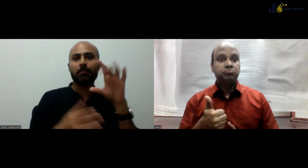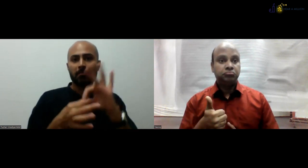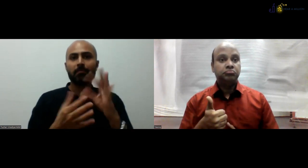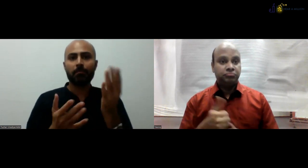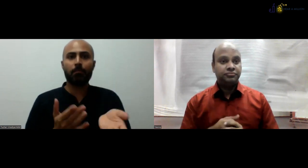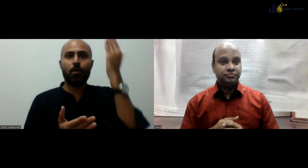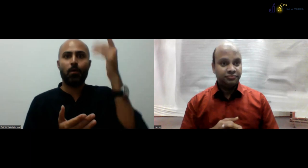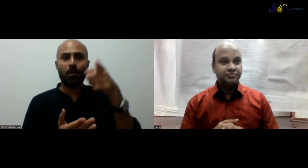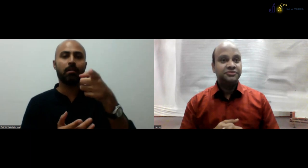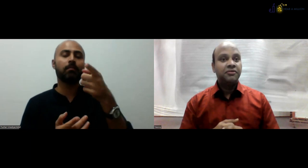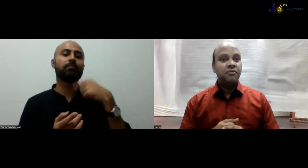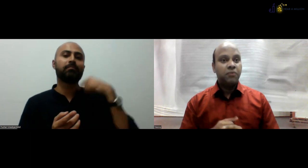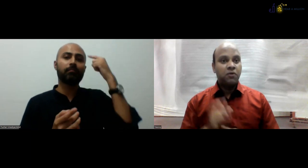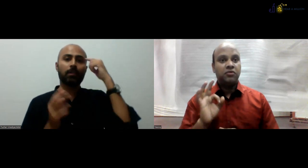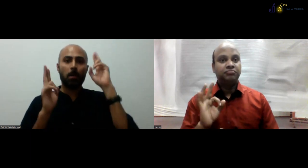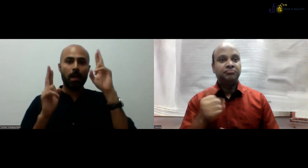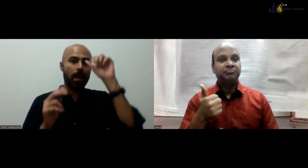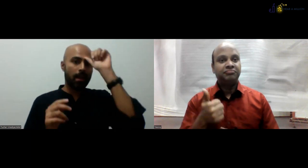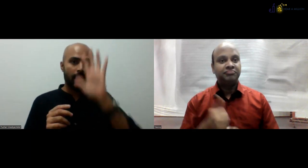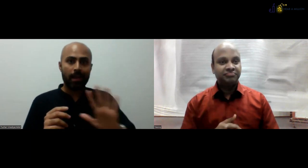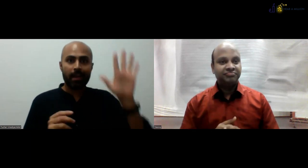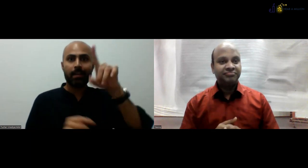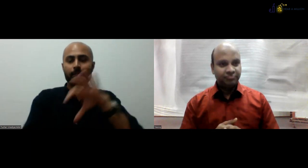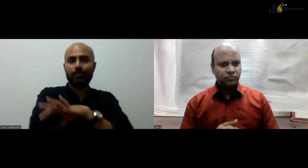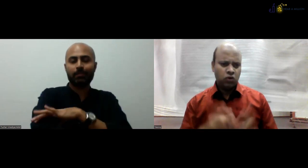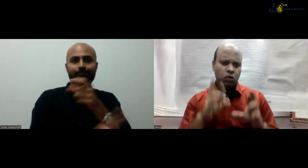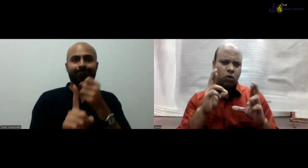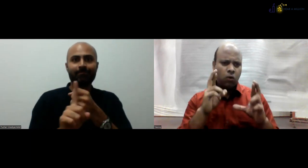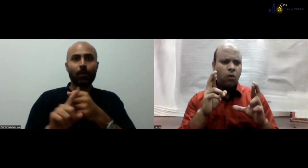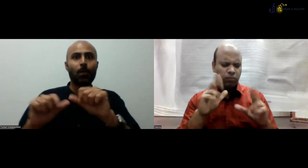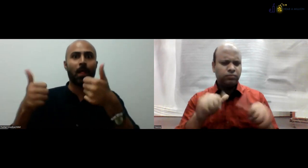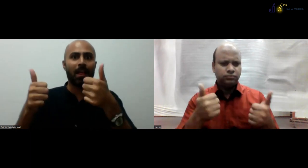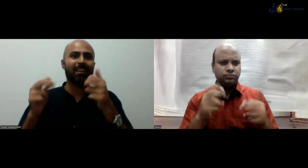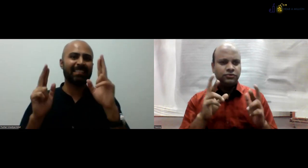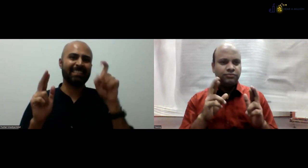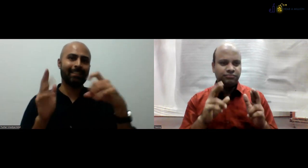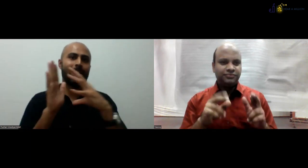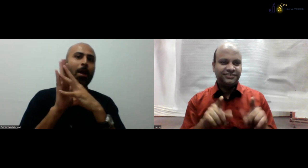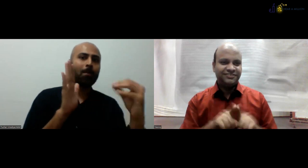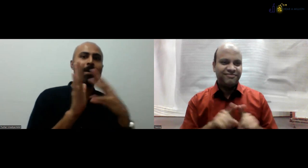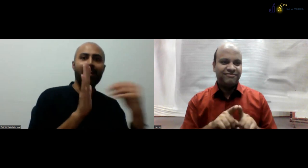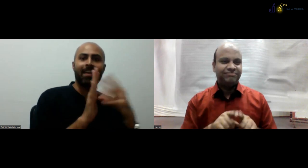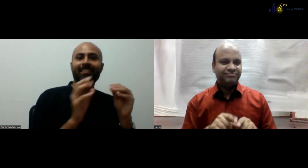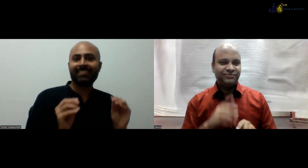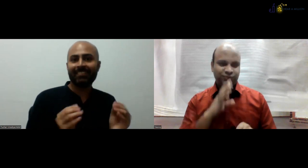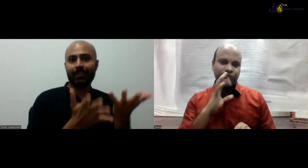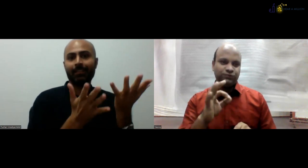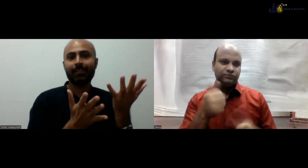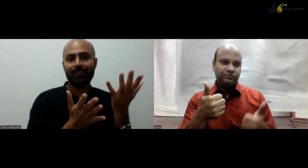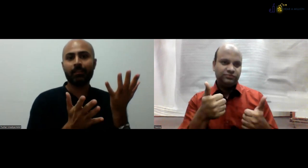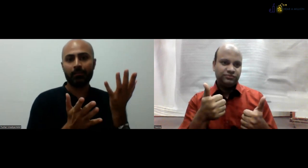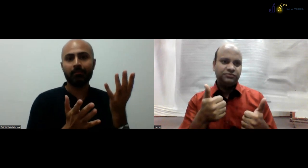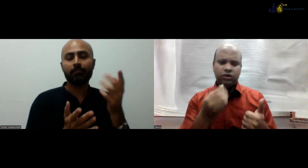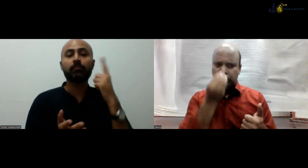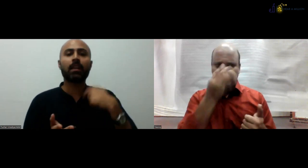special educators. So this is very connected. If Rajasthan government approves this and this advocacy